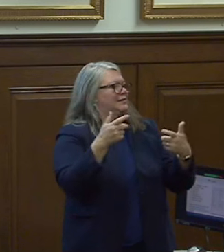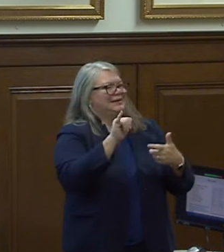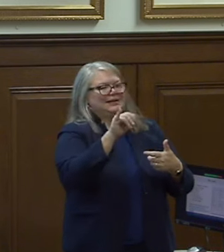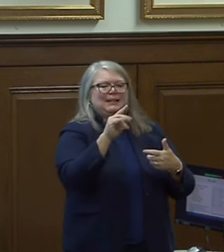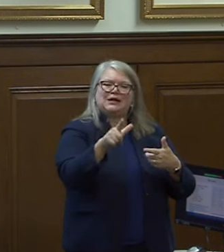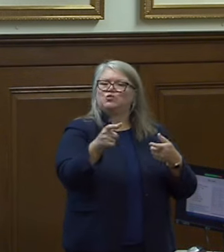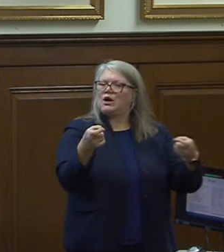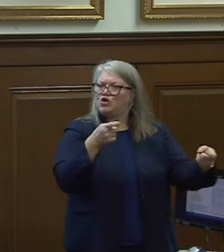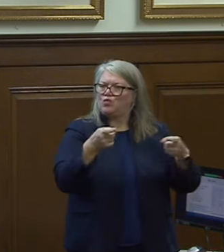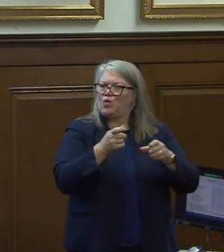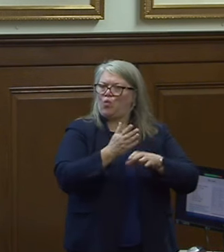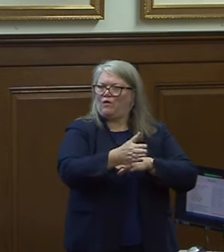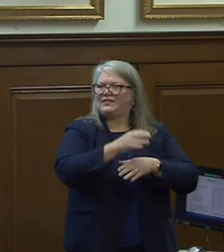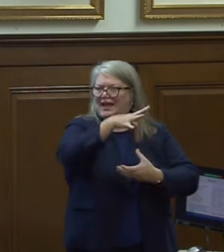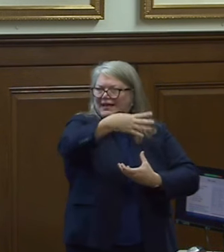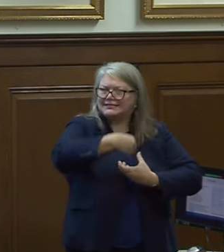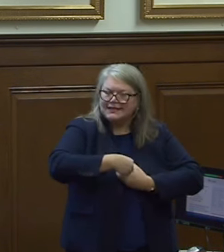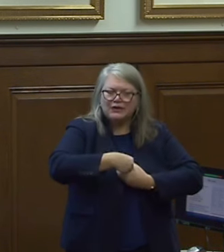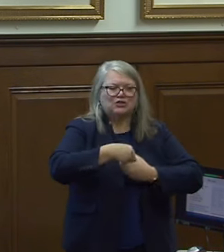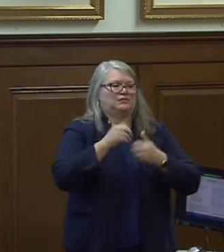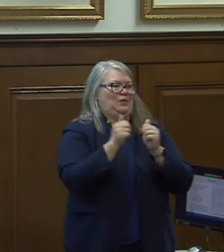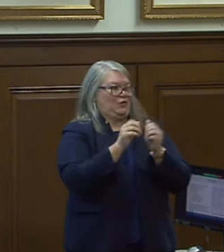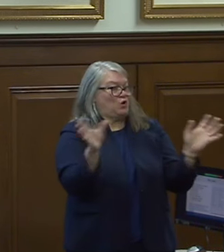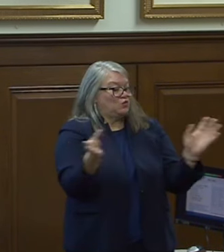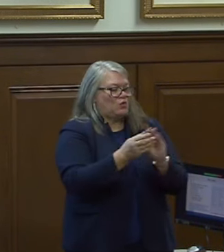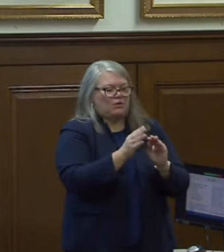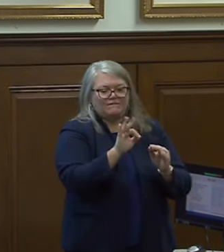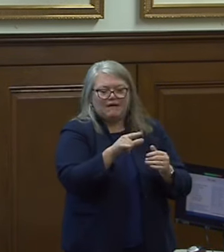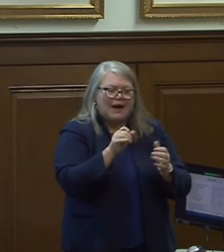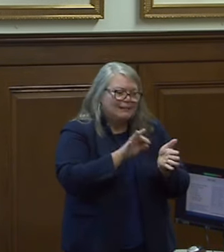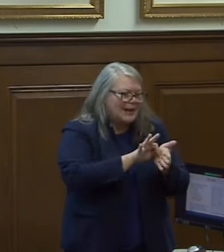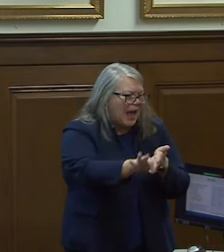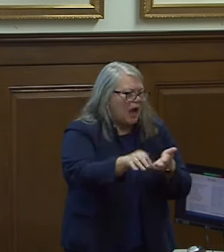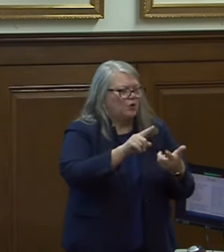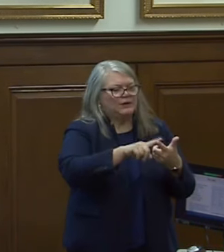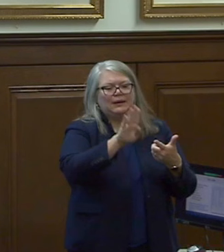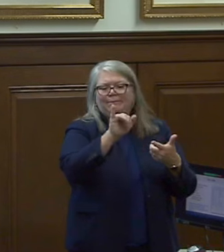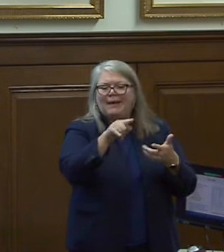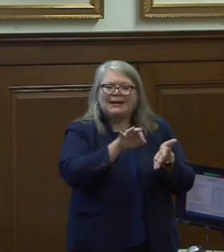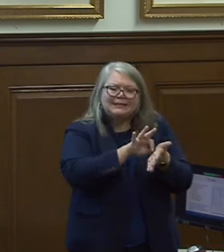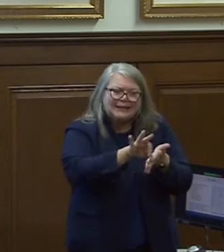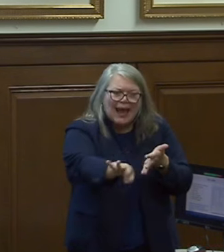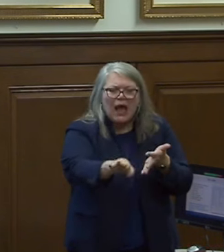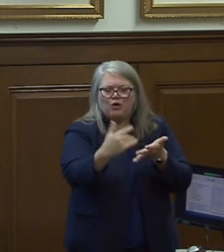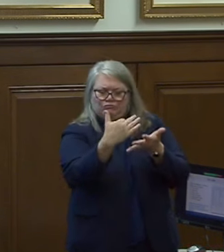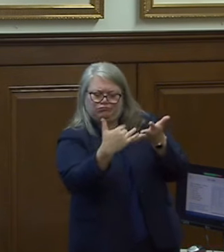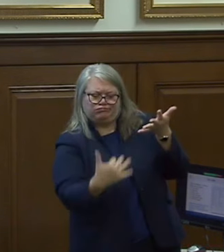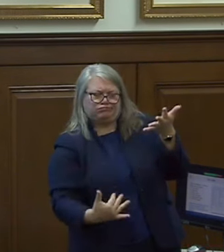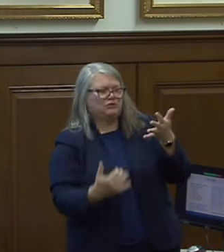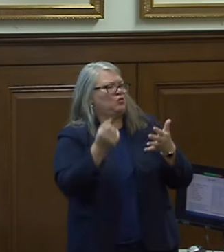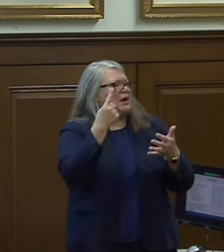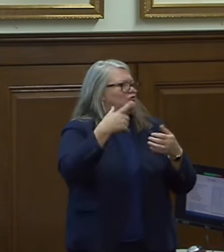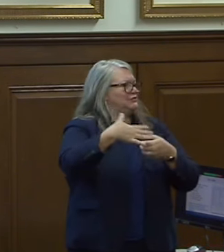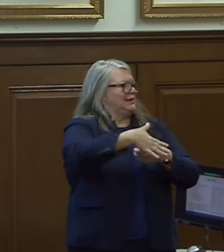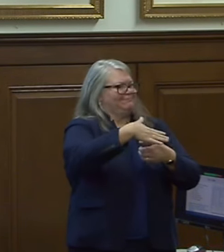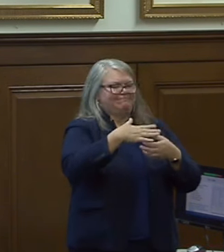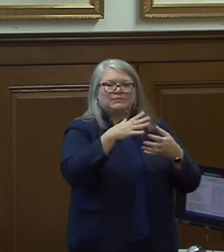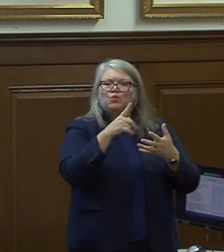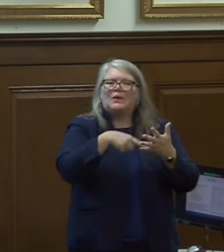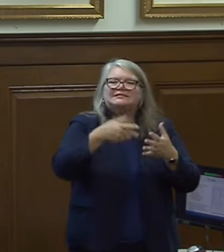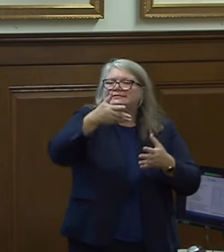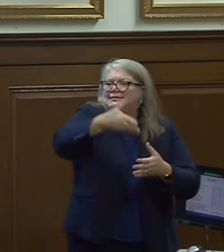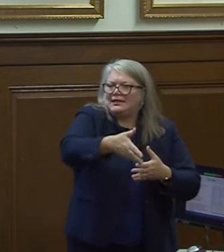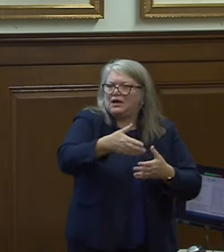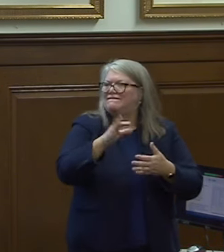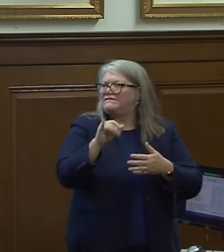control over the accessions we'll get a total file count a byte count an understanding of high level file